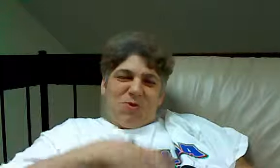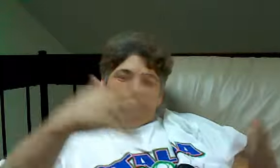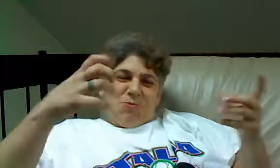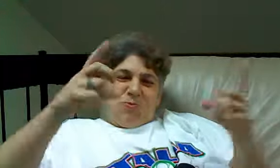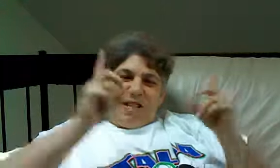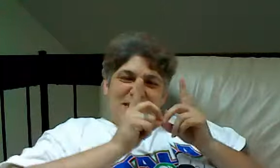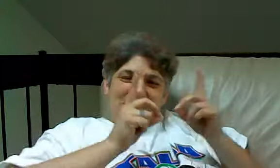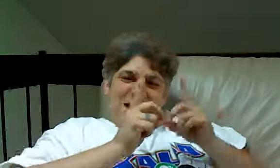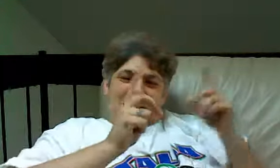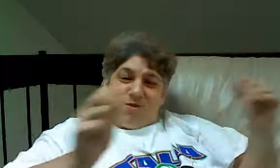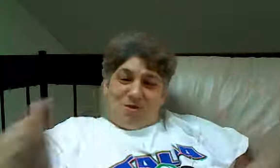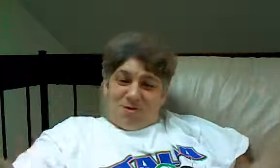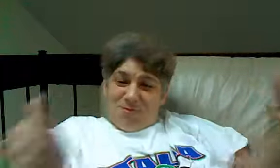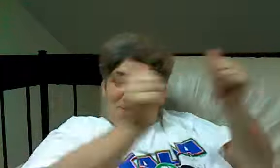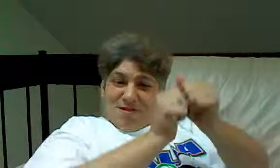Junior and Mikey head down to the bayou.